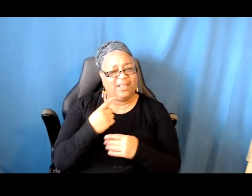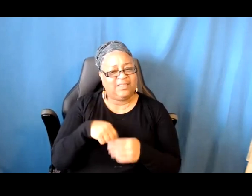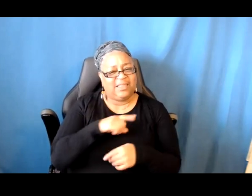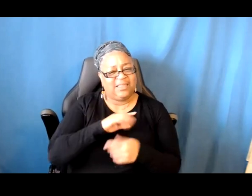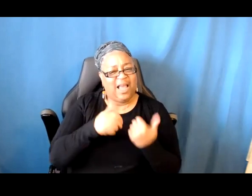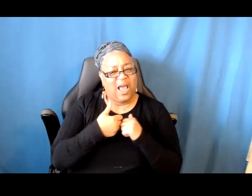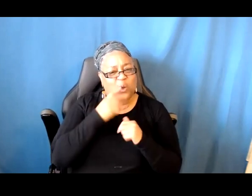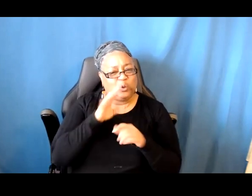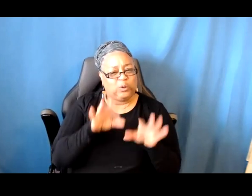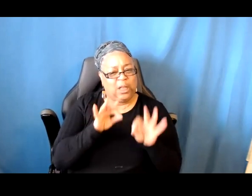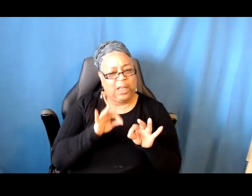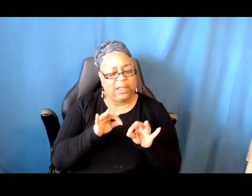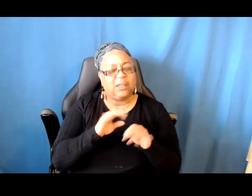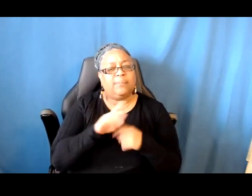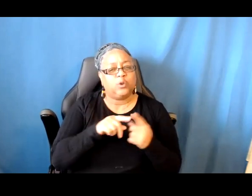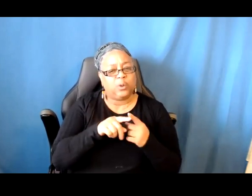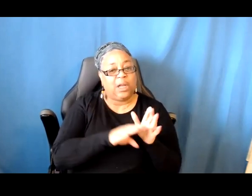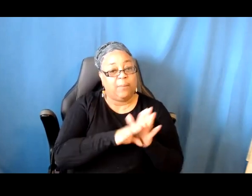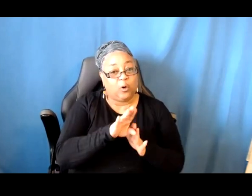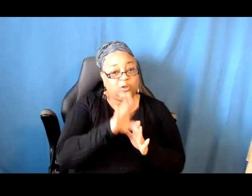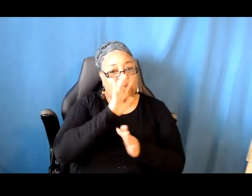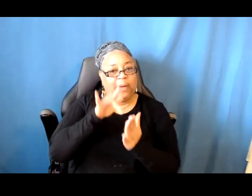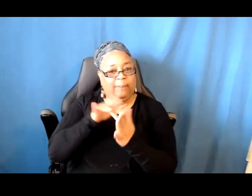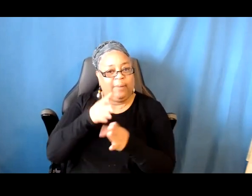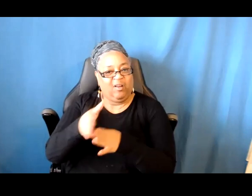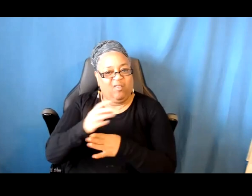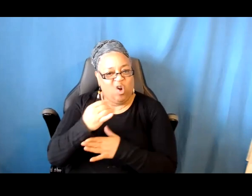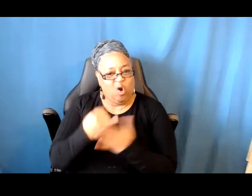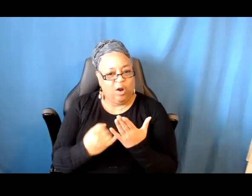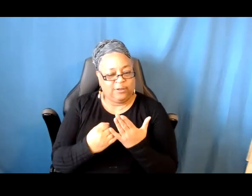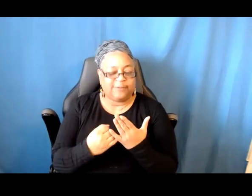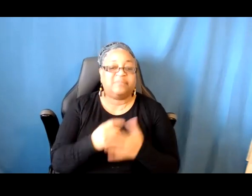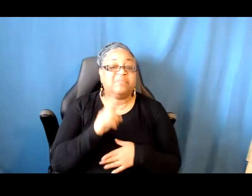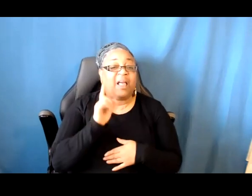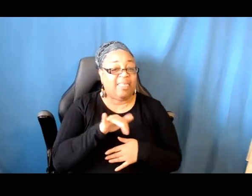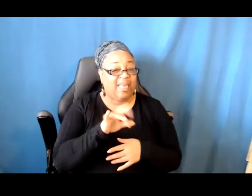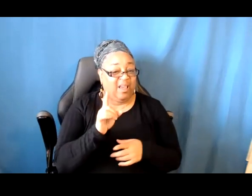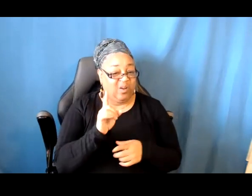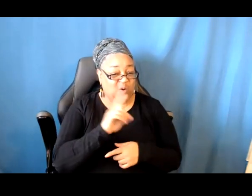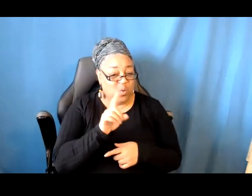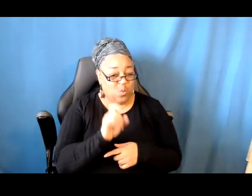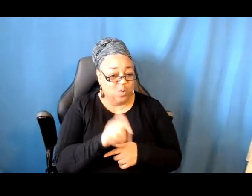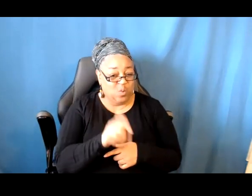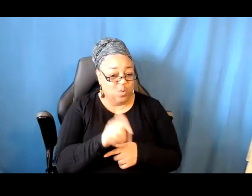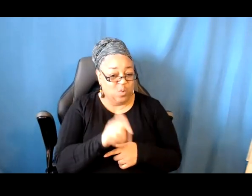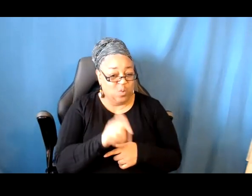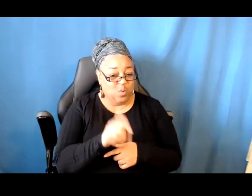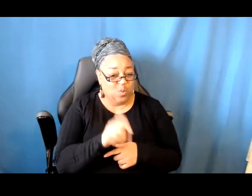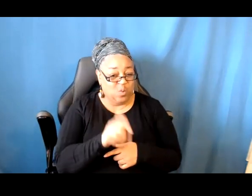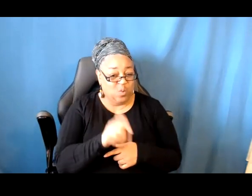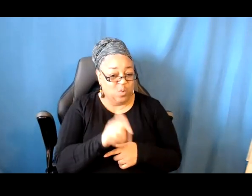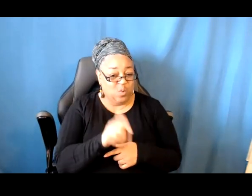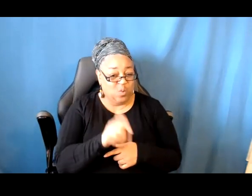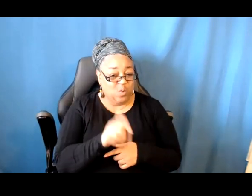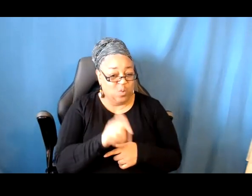these? This is always, again, a kind of tricky question. It's something that, again, I really want to give the agency to